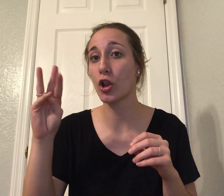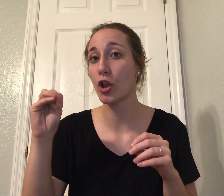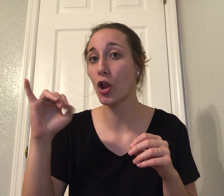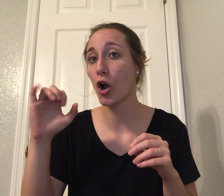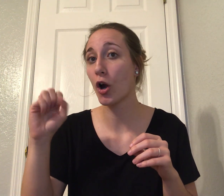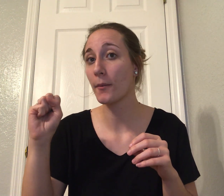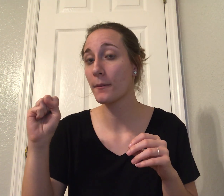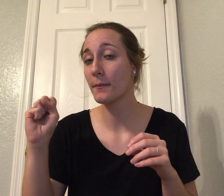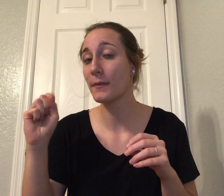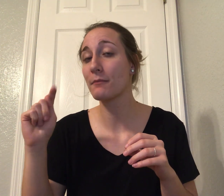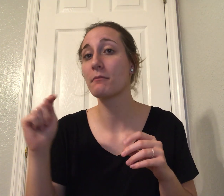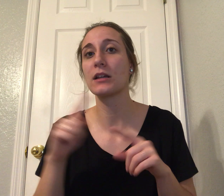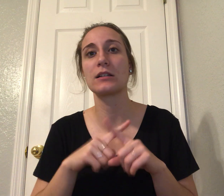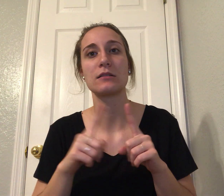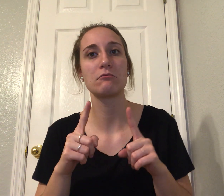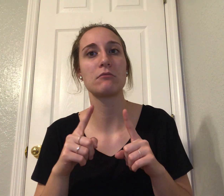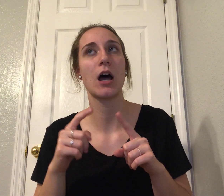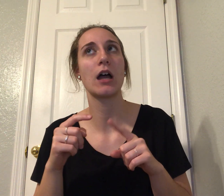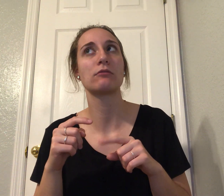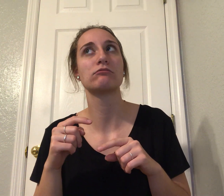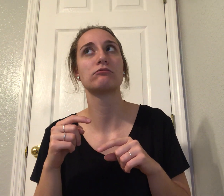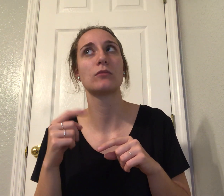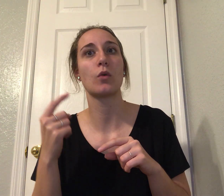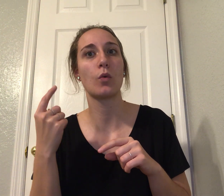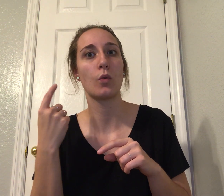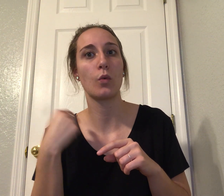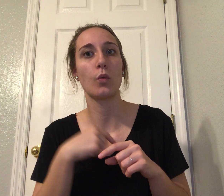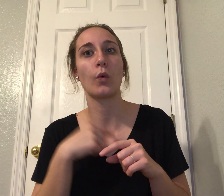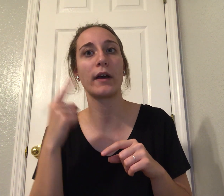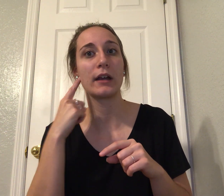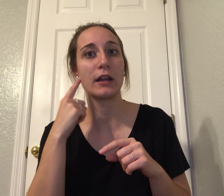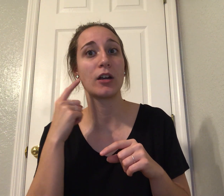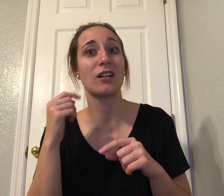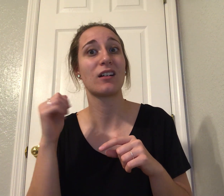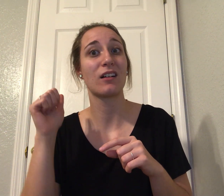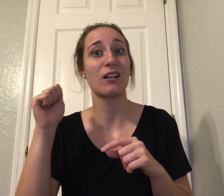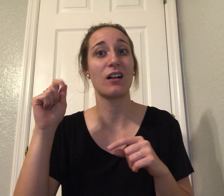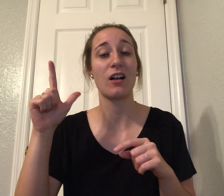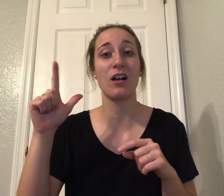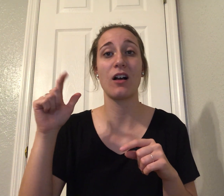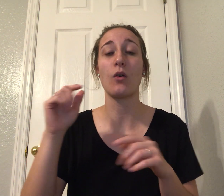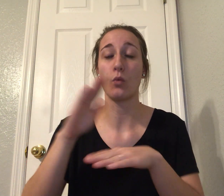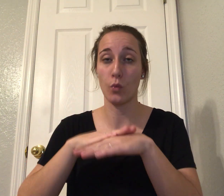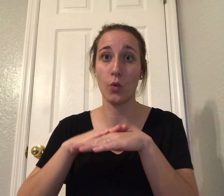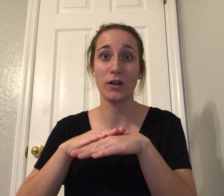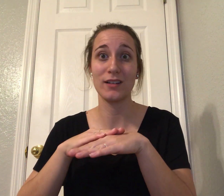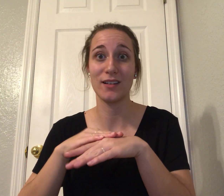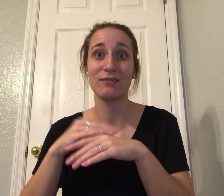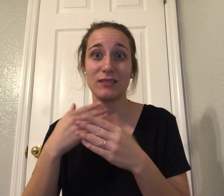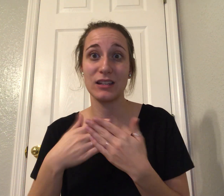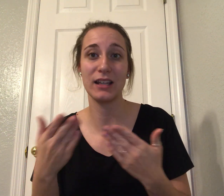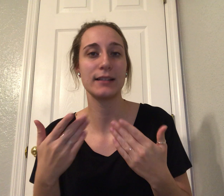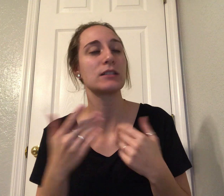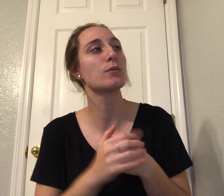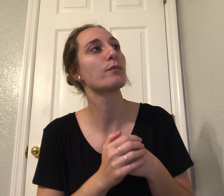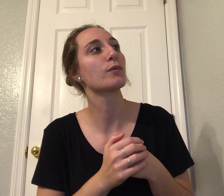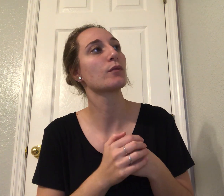alarming. What we fear is that guns, protests, and elections do not mix